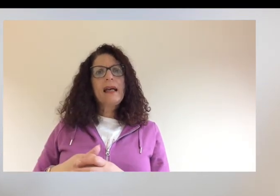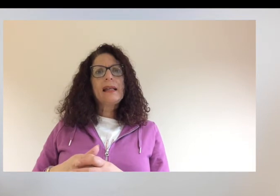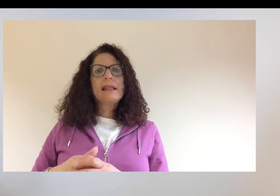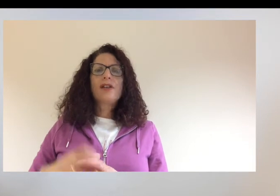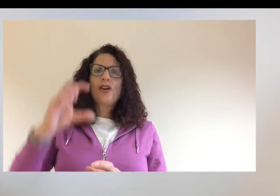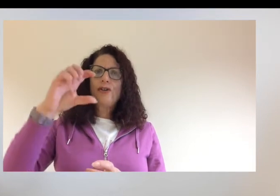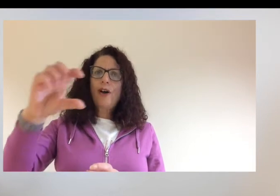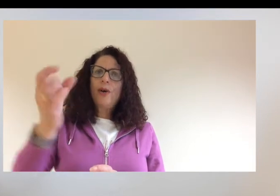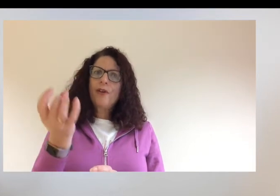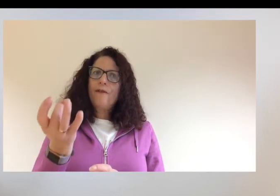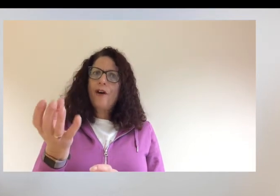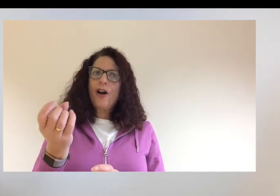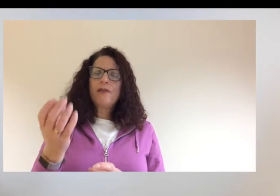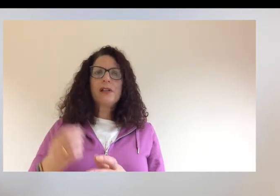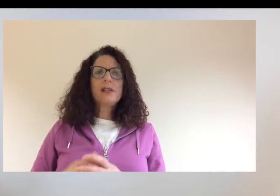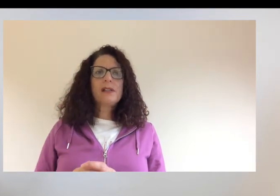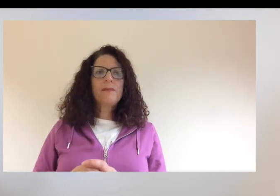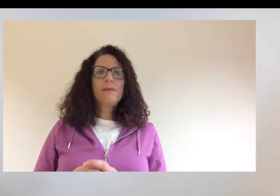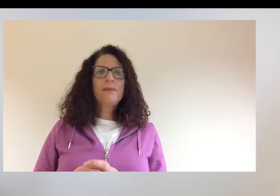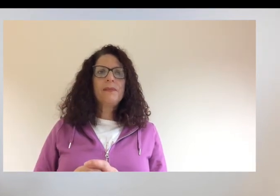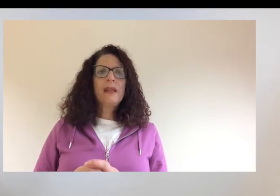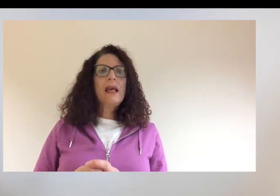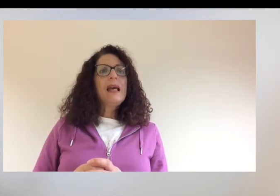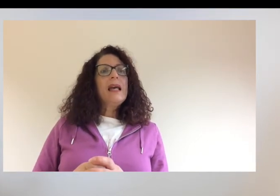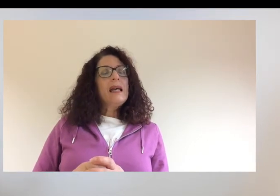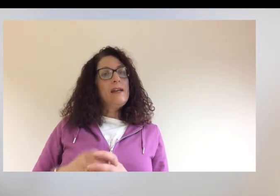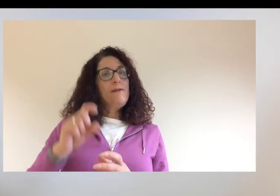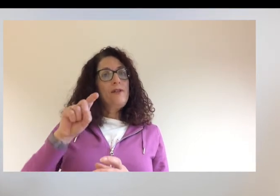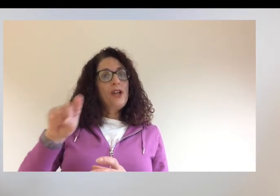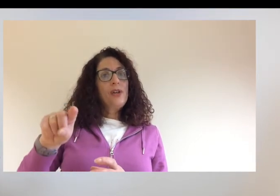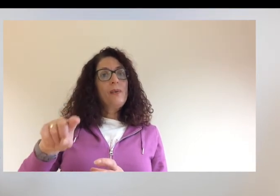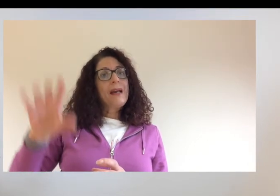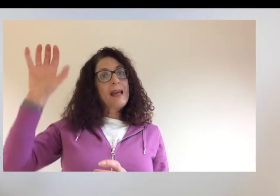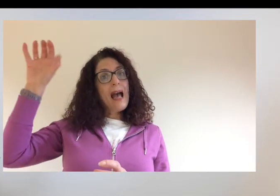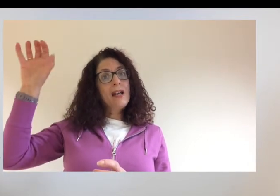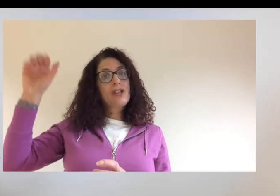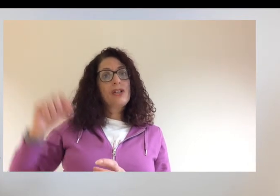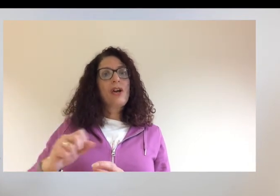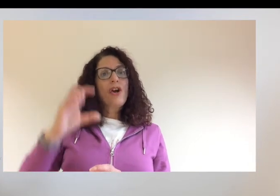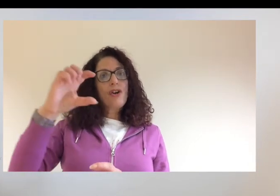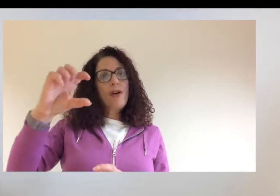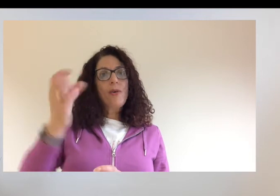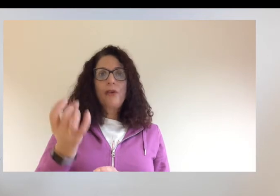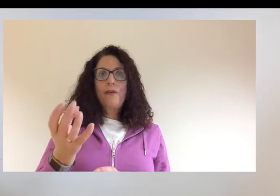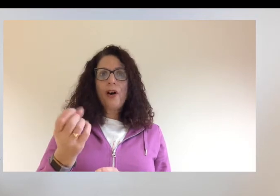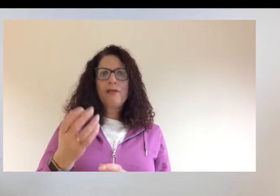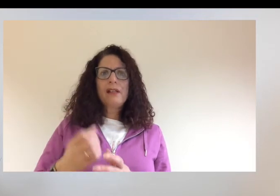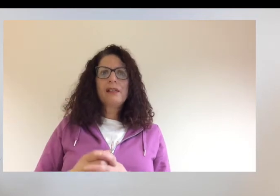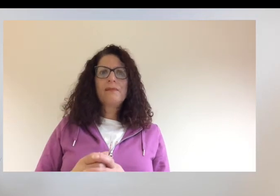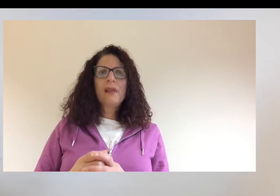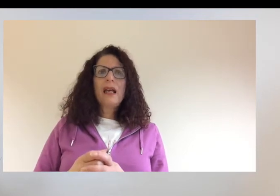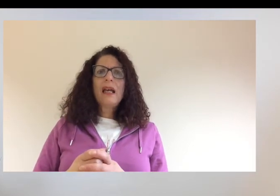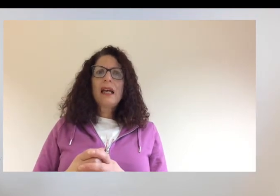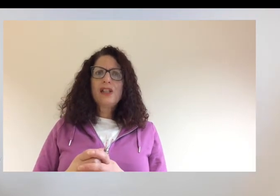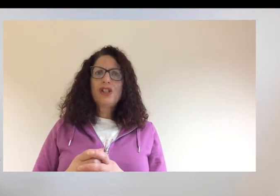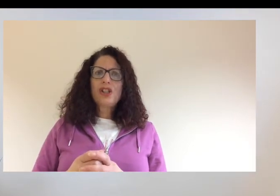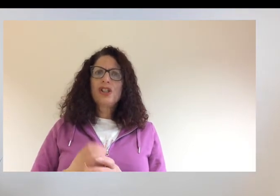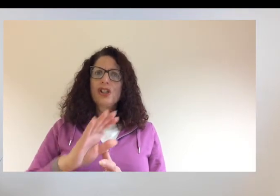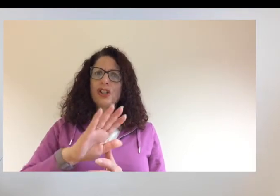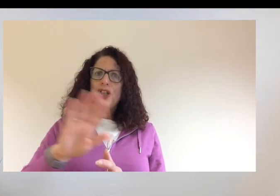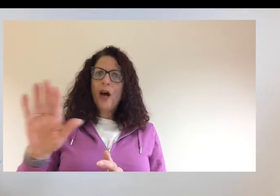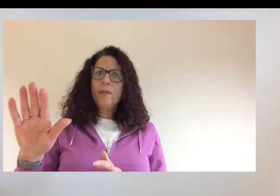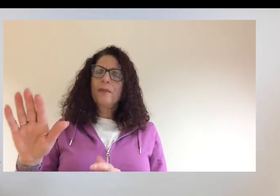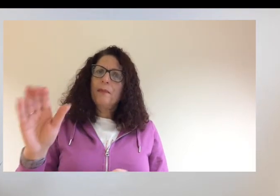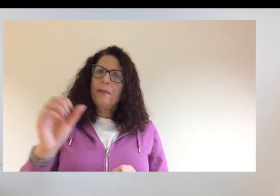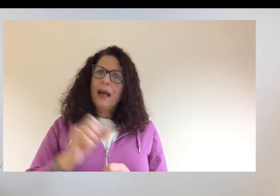still catch coronavirus, it shouldn't make you as pooly as if you hadn't had the vaccine.